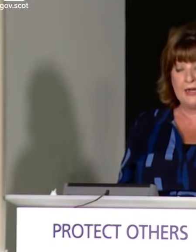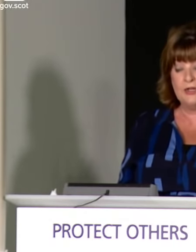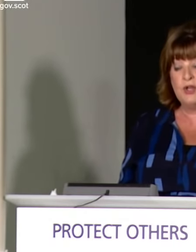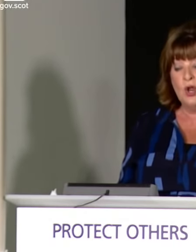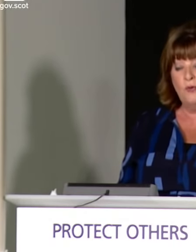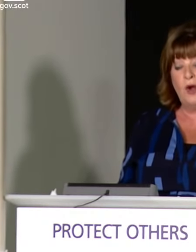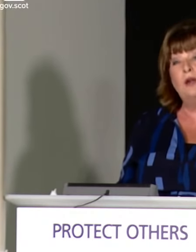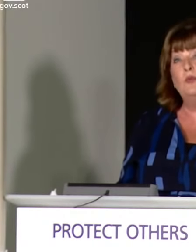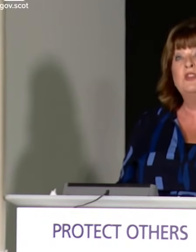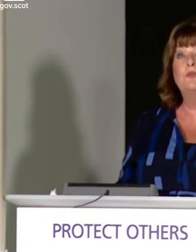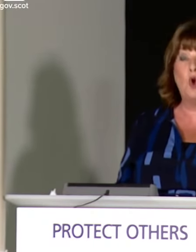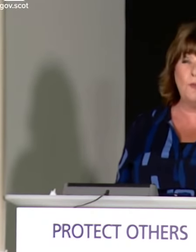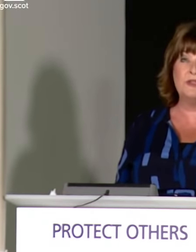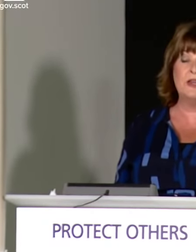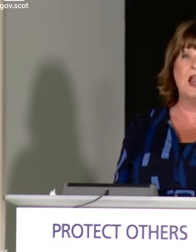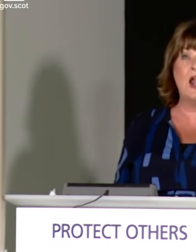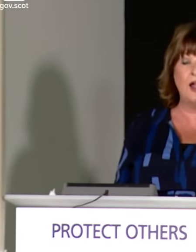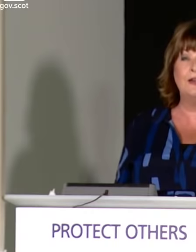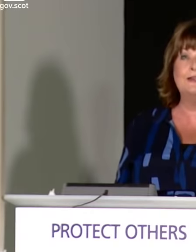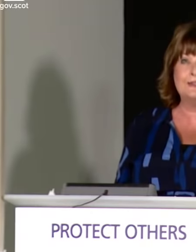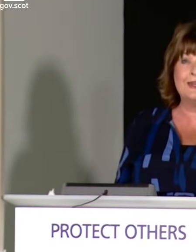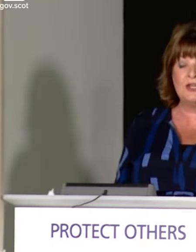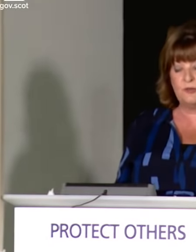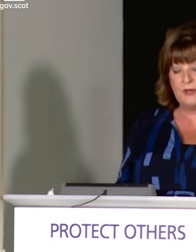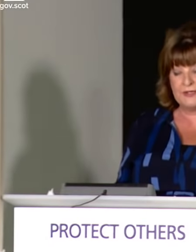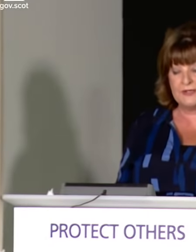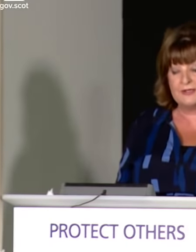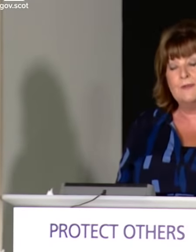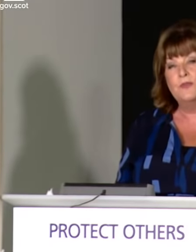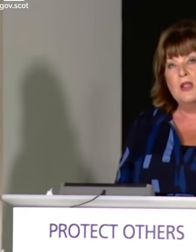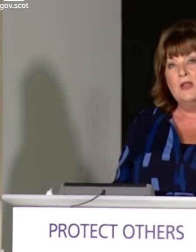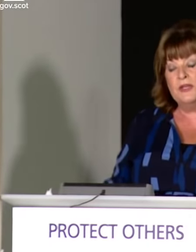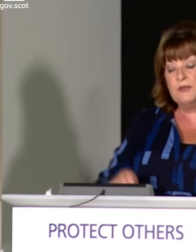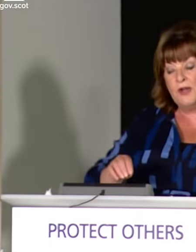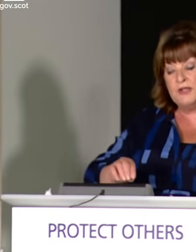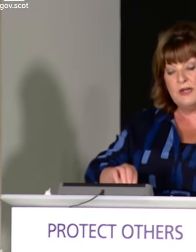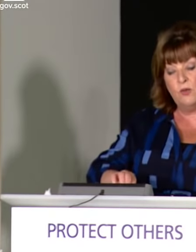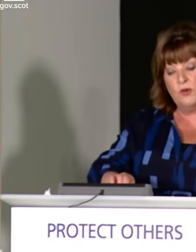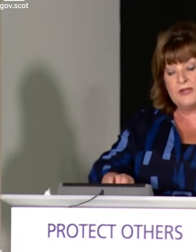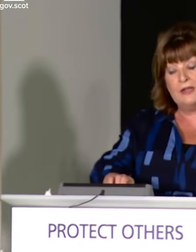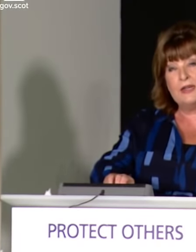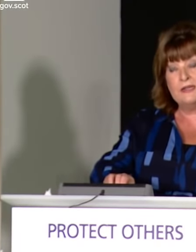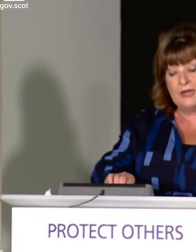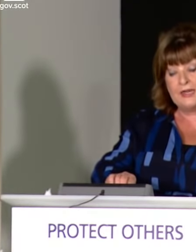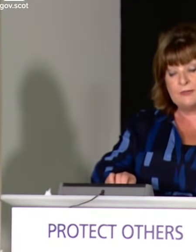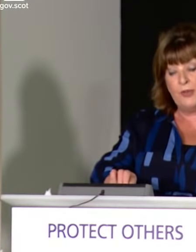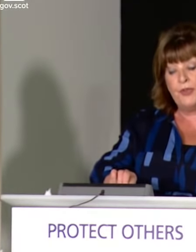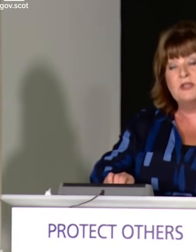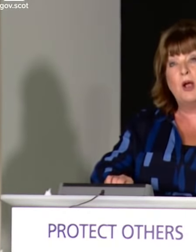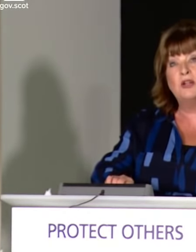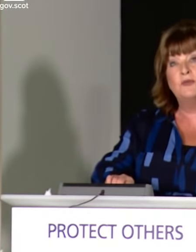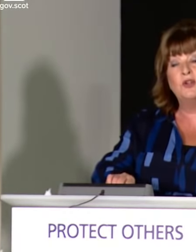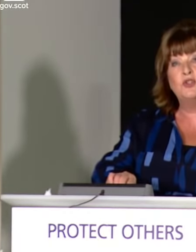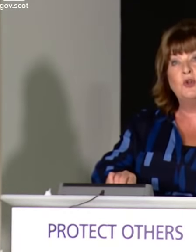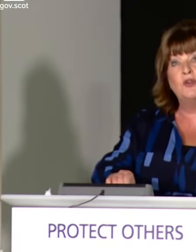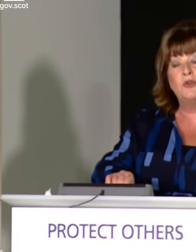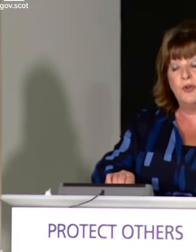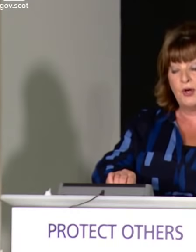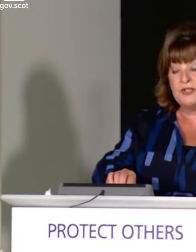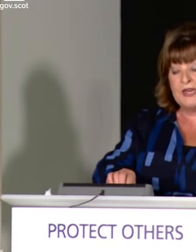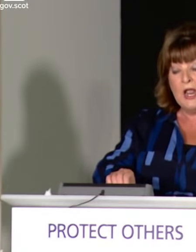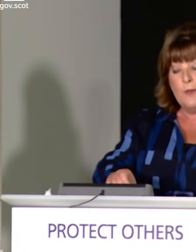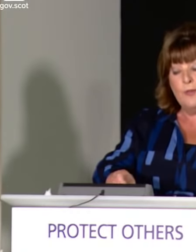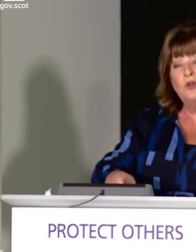package for our most promising early-stage businesses. This funding was allocated last month as part of our